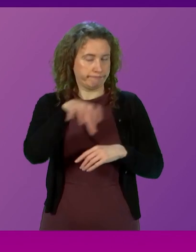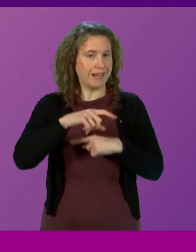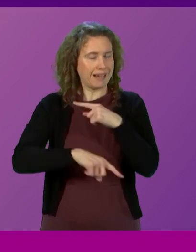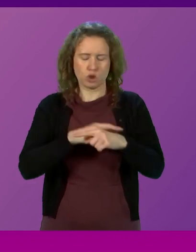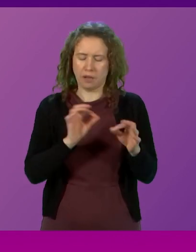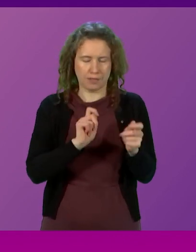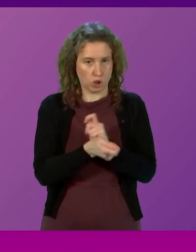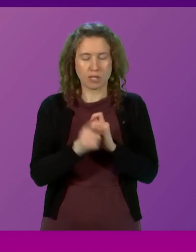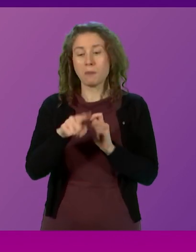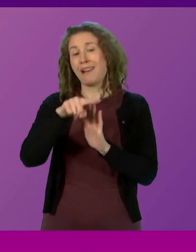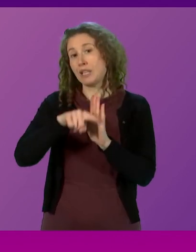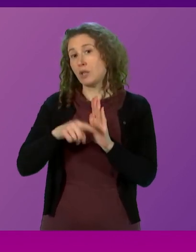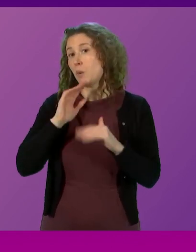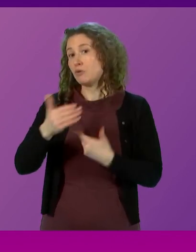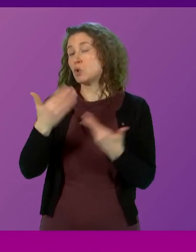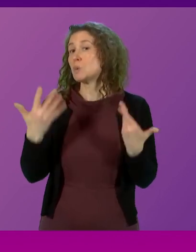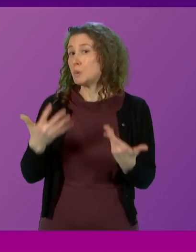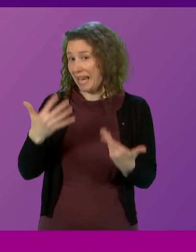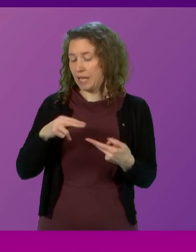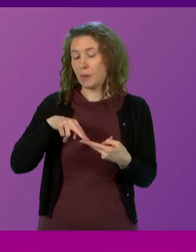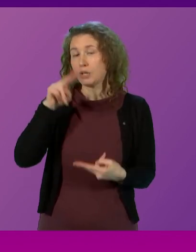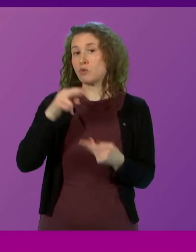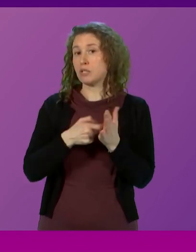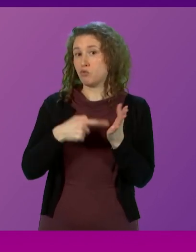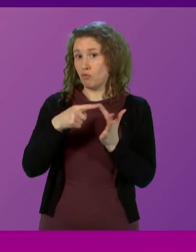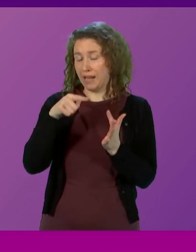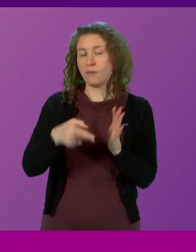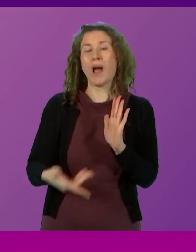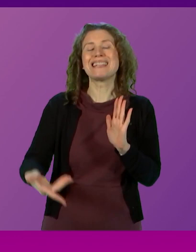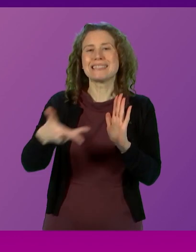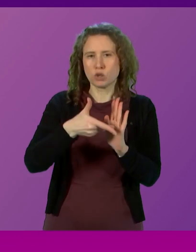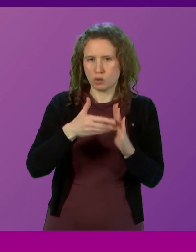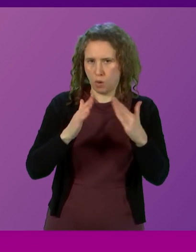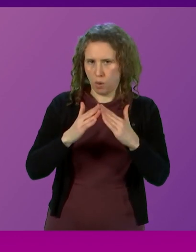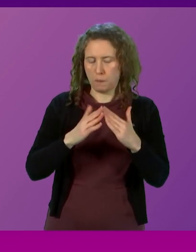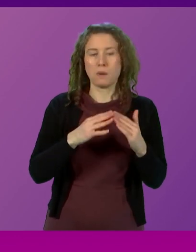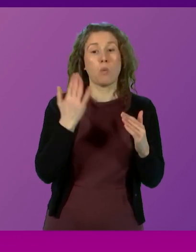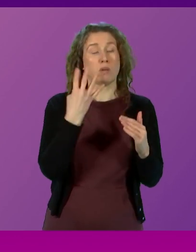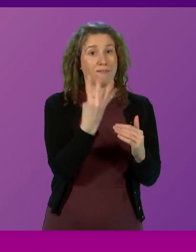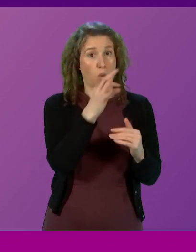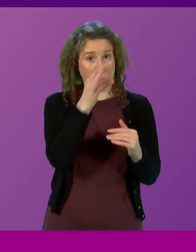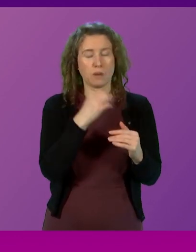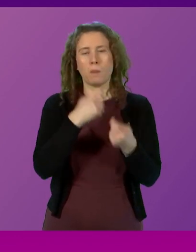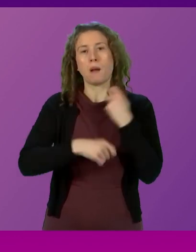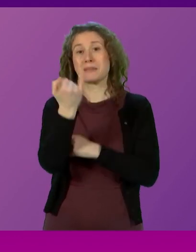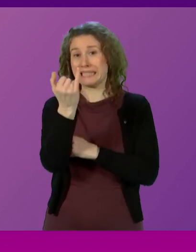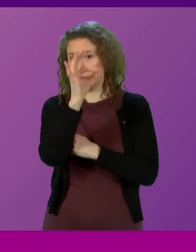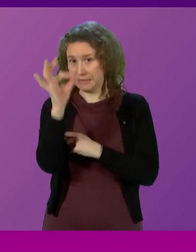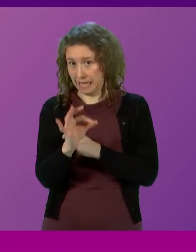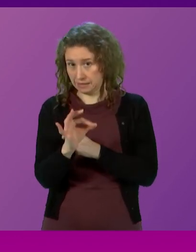Legislation will be introduced today to increase the rate of the additional dwelling supplement from 4% to 6%,